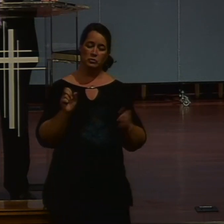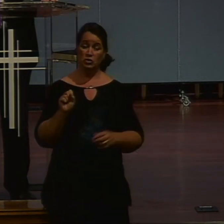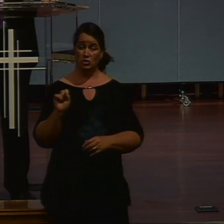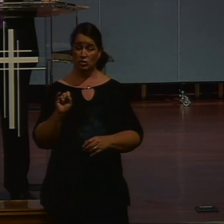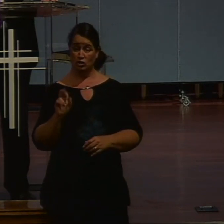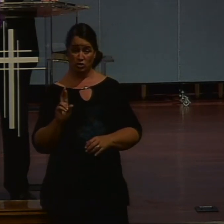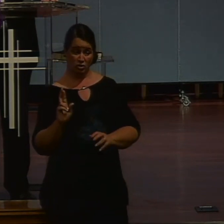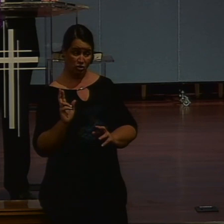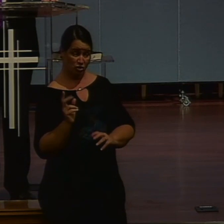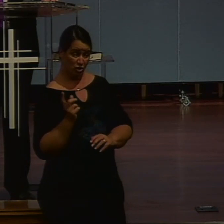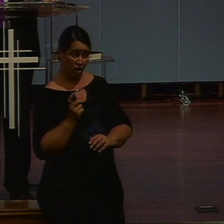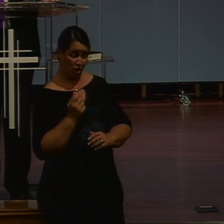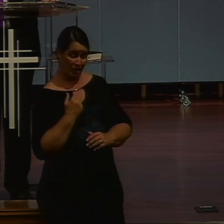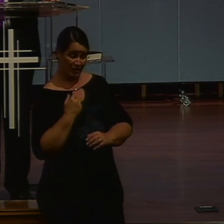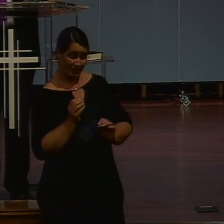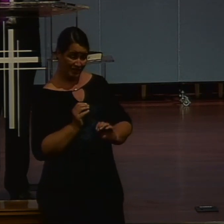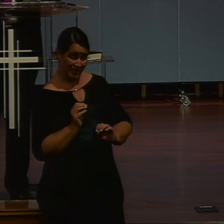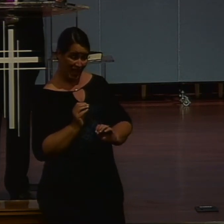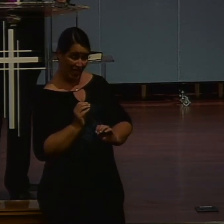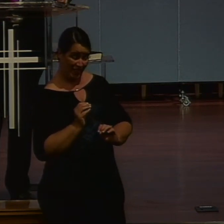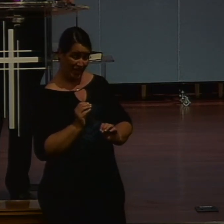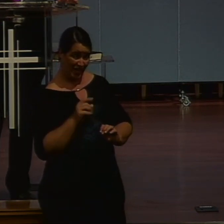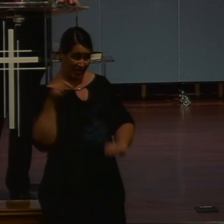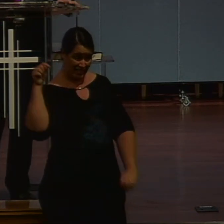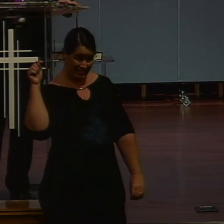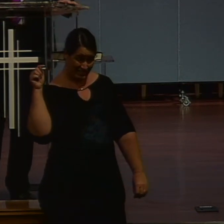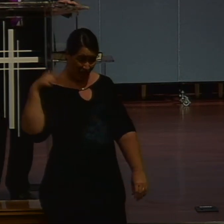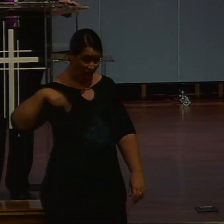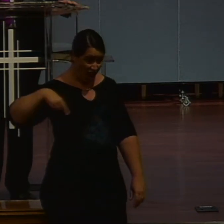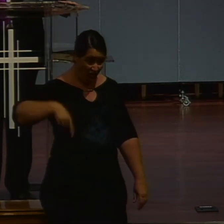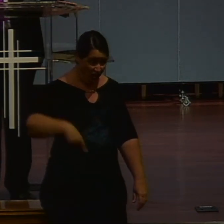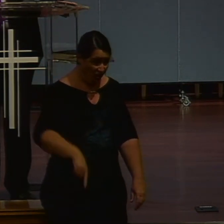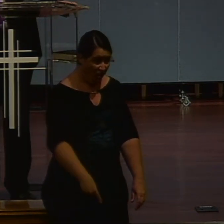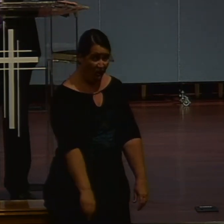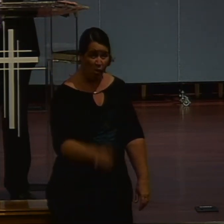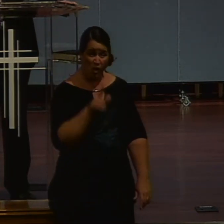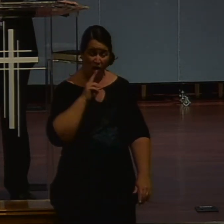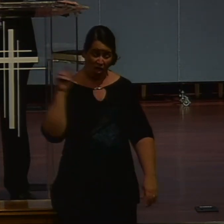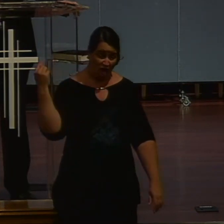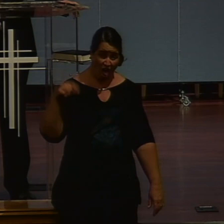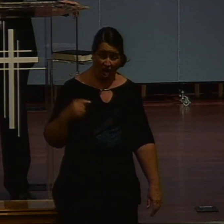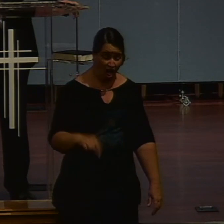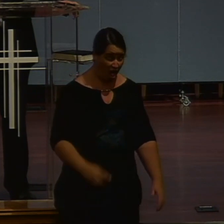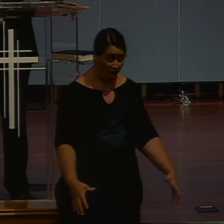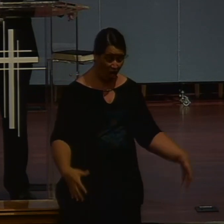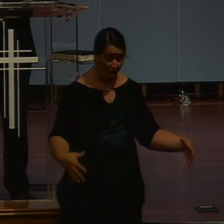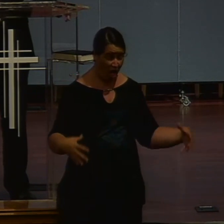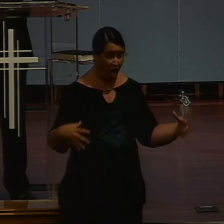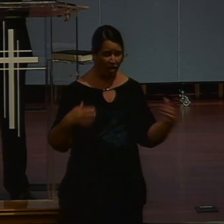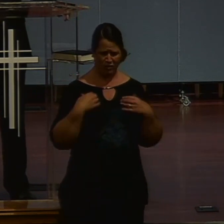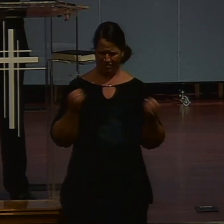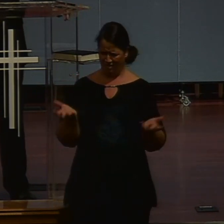you you apparently have nothing to draw with this well is deep. How are you. Are you going to get this living water. That you're talking about.